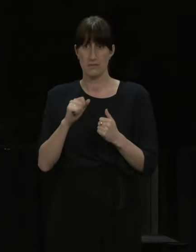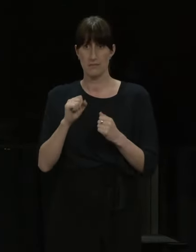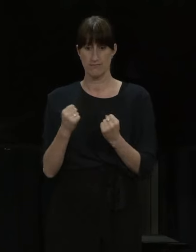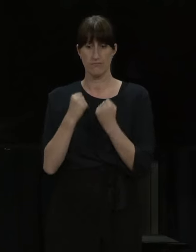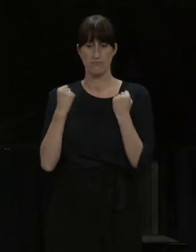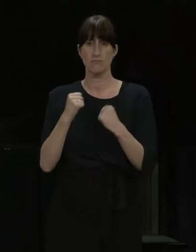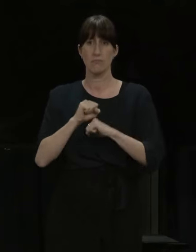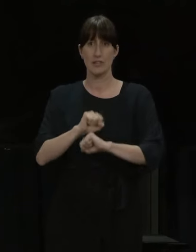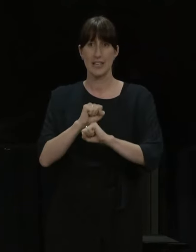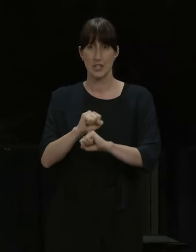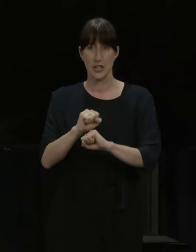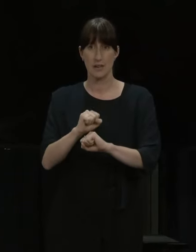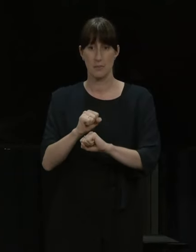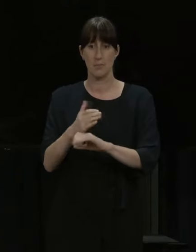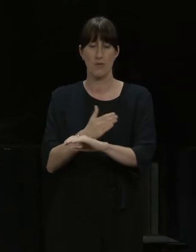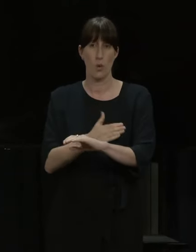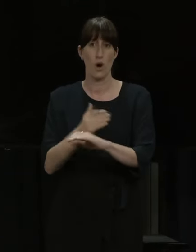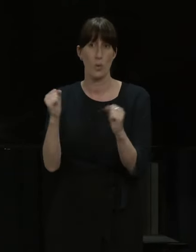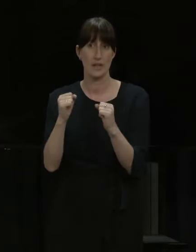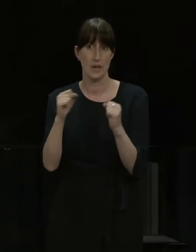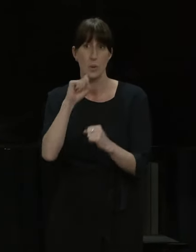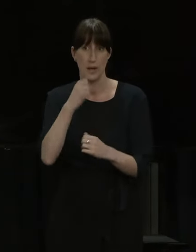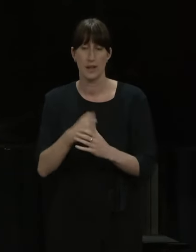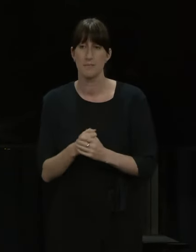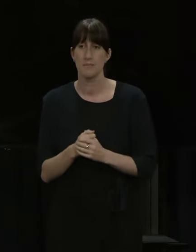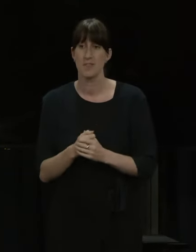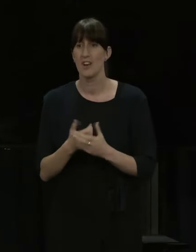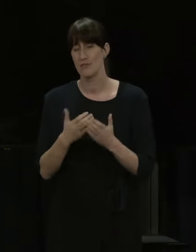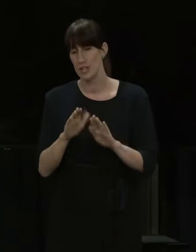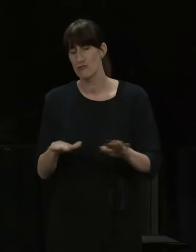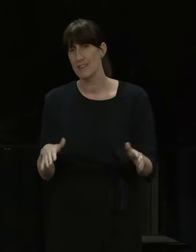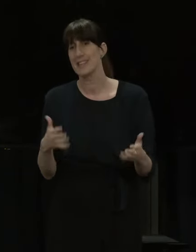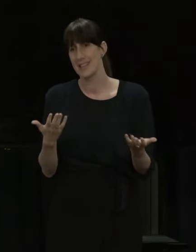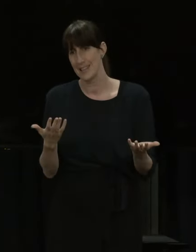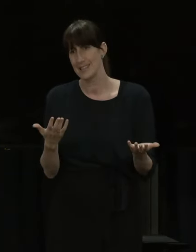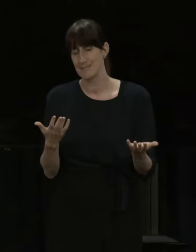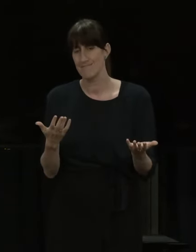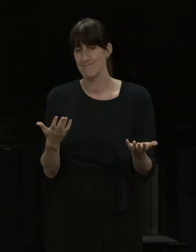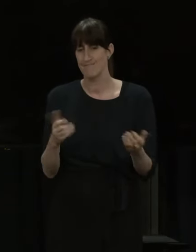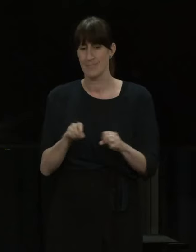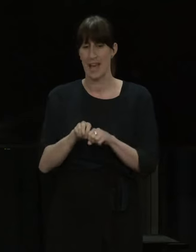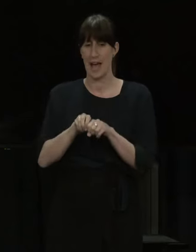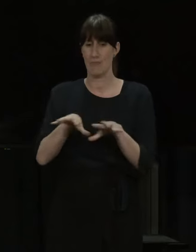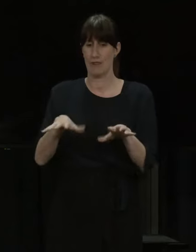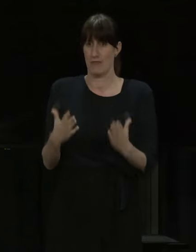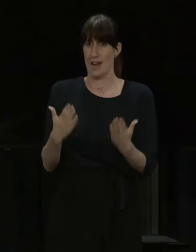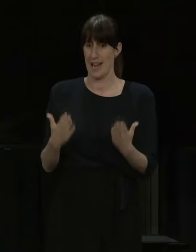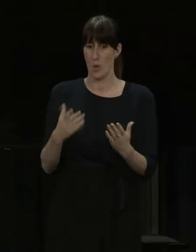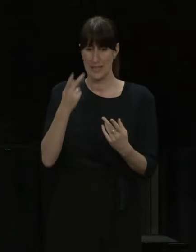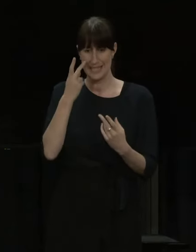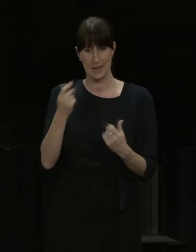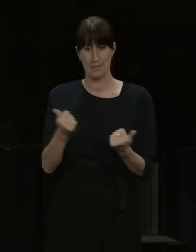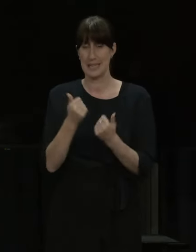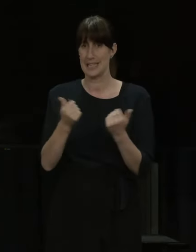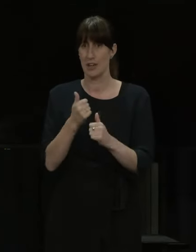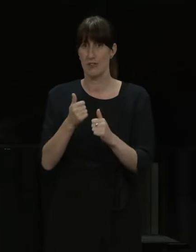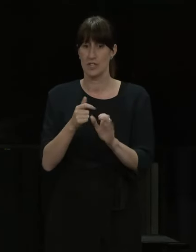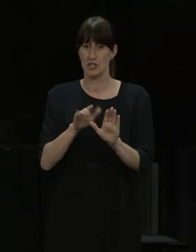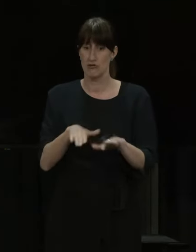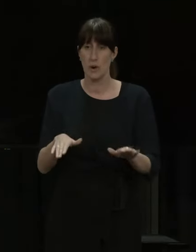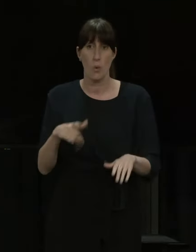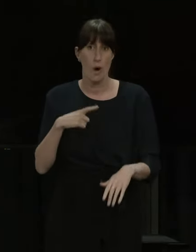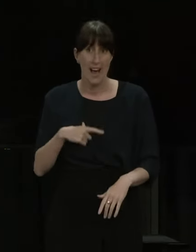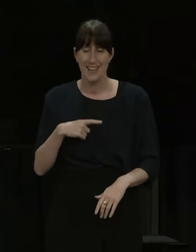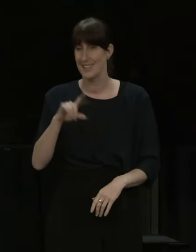could be heading into the winter. In terms of children, yes, of course we are seeing more cases amongst children because at the moment children can't be